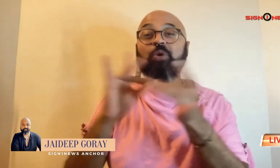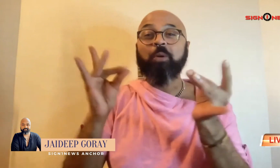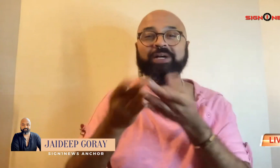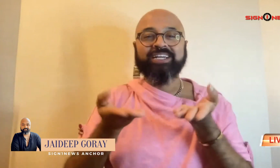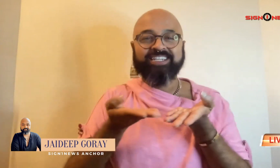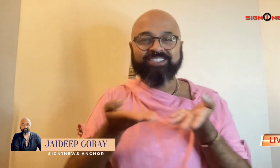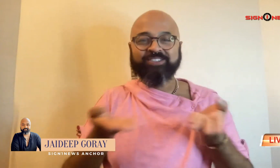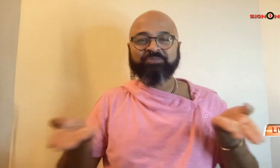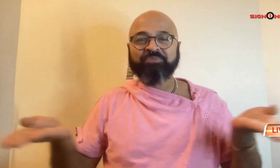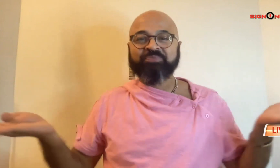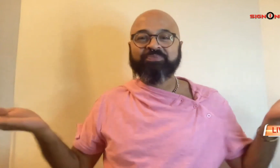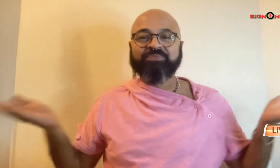at the bottom of the screen.